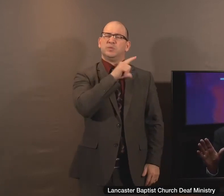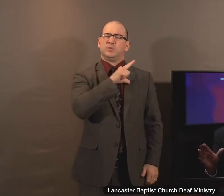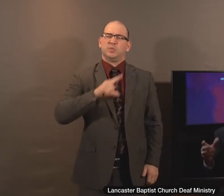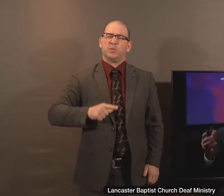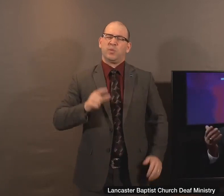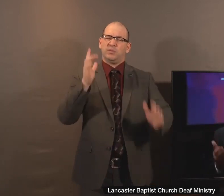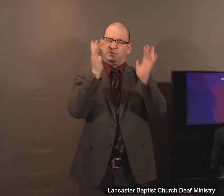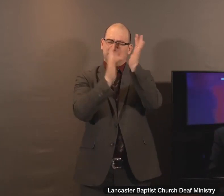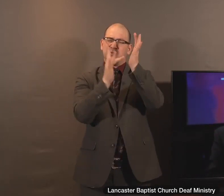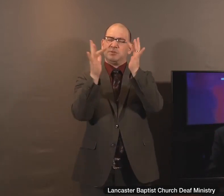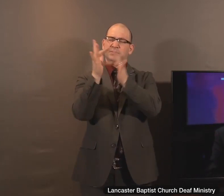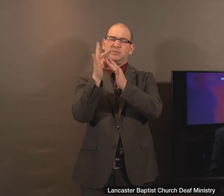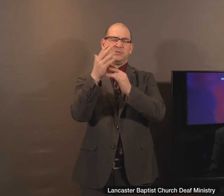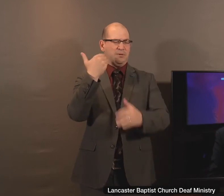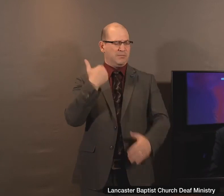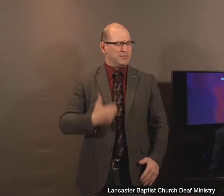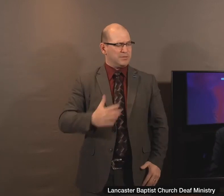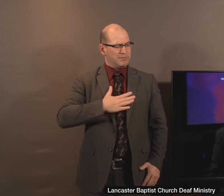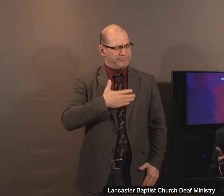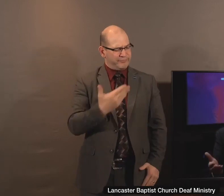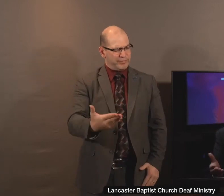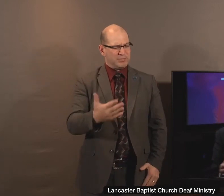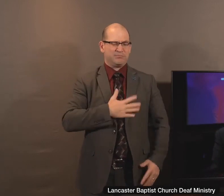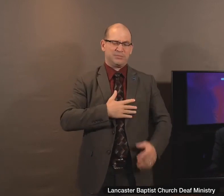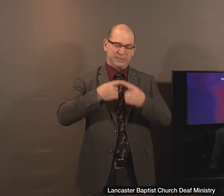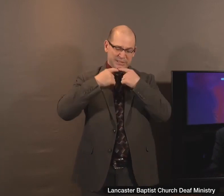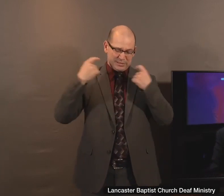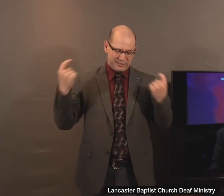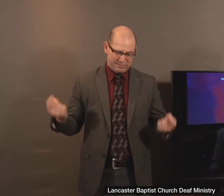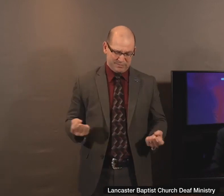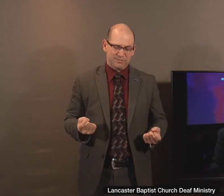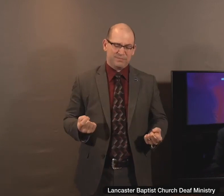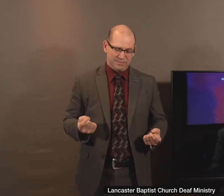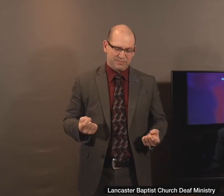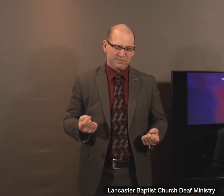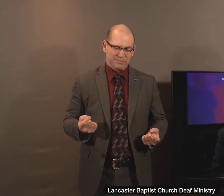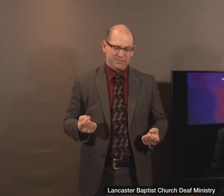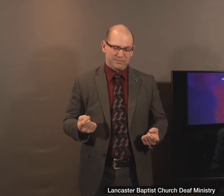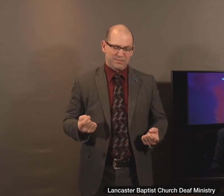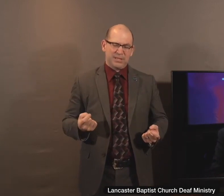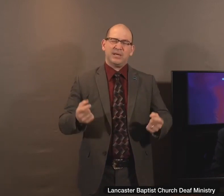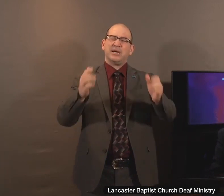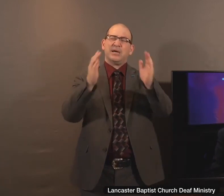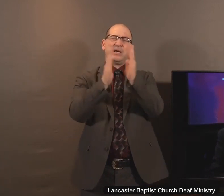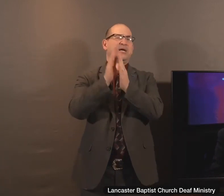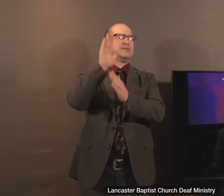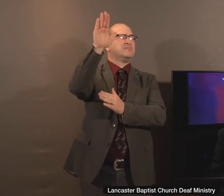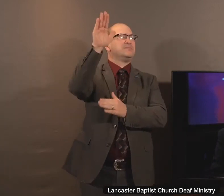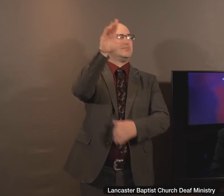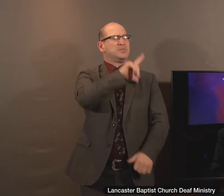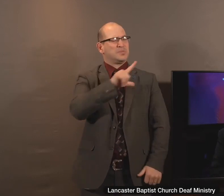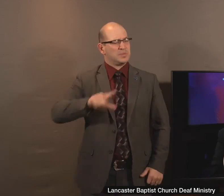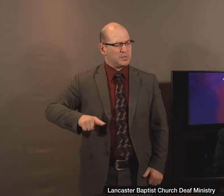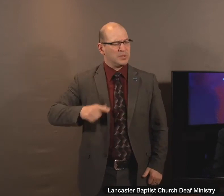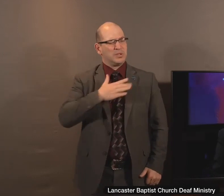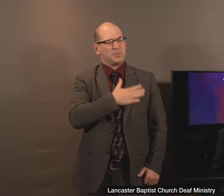I confess to you that I am a sinner. And I ask you, Lord, to forgive me.